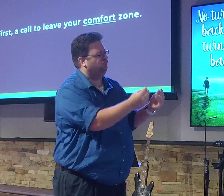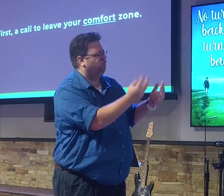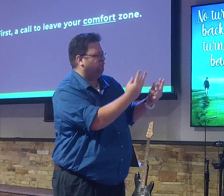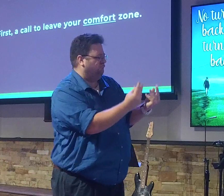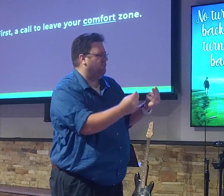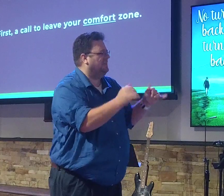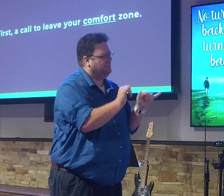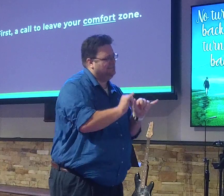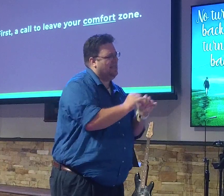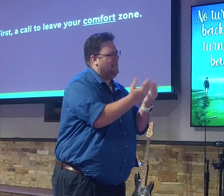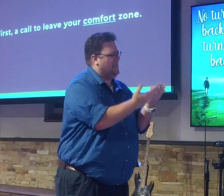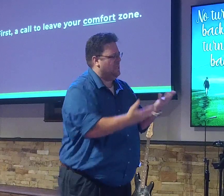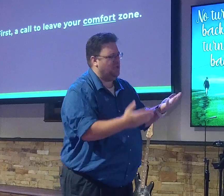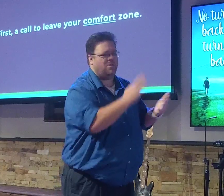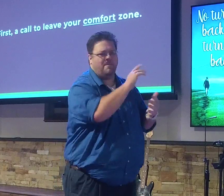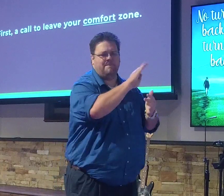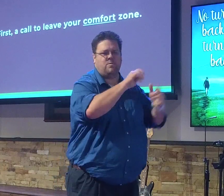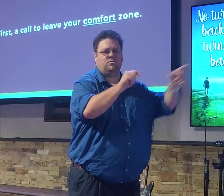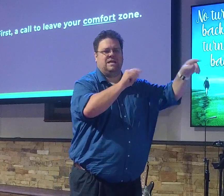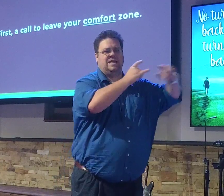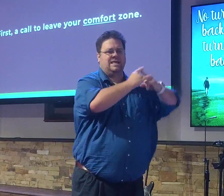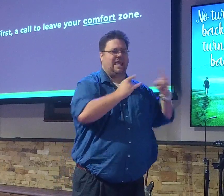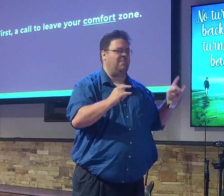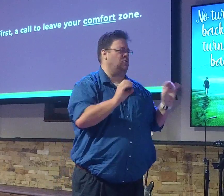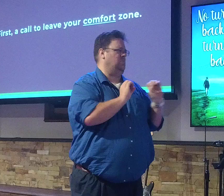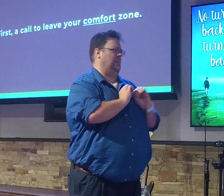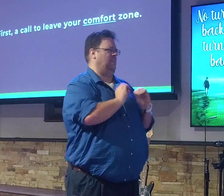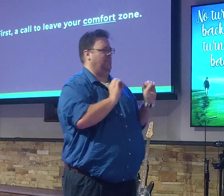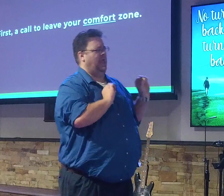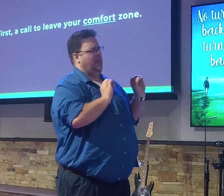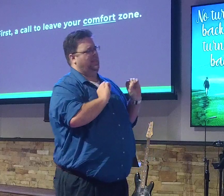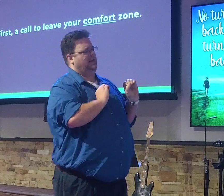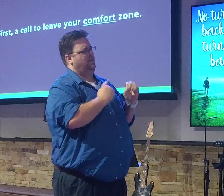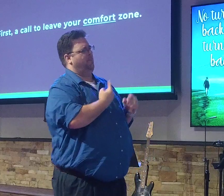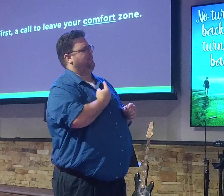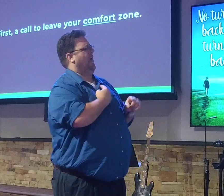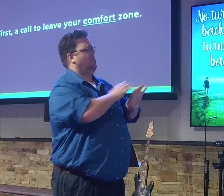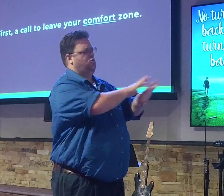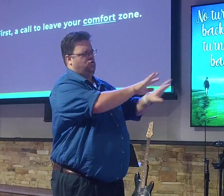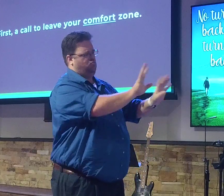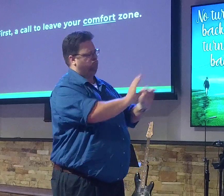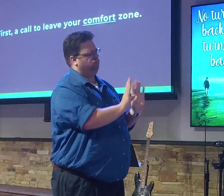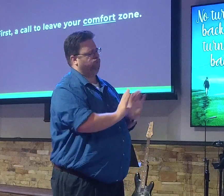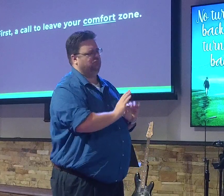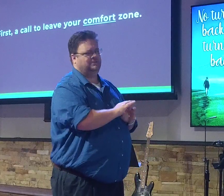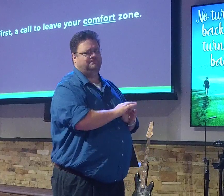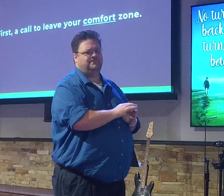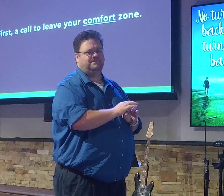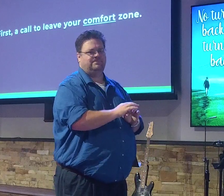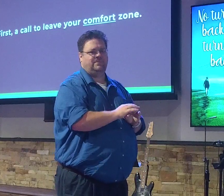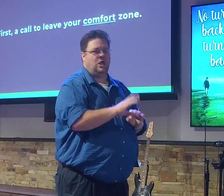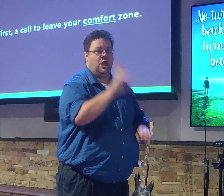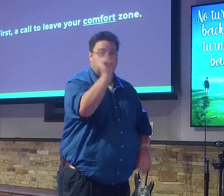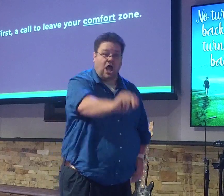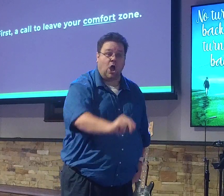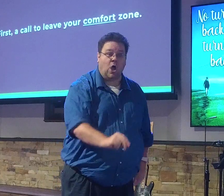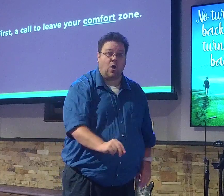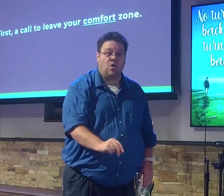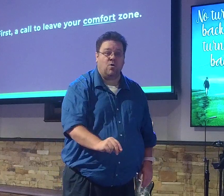weeks. And we don't want to do anything that would inconvenience you. No, the drill sergeant has a job and